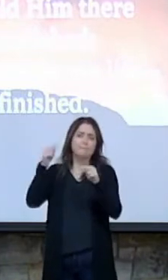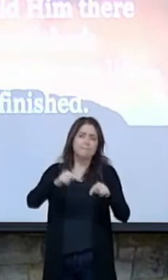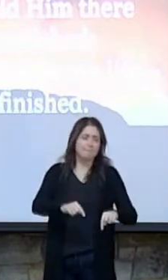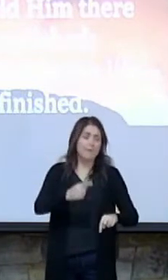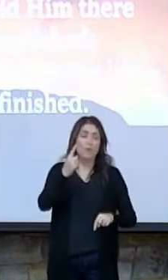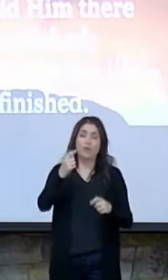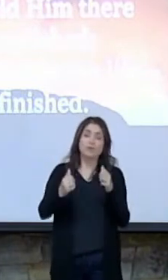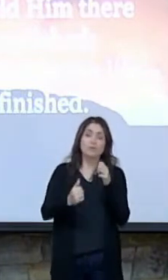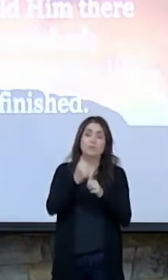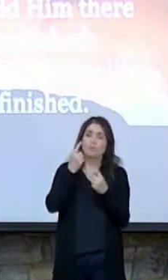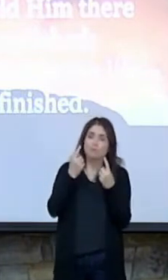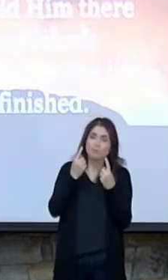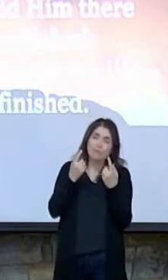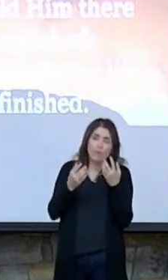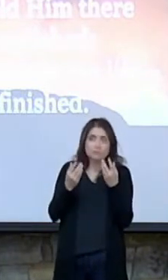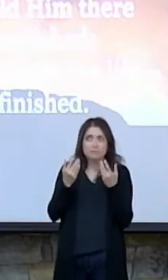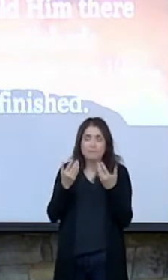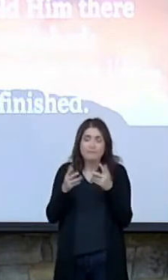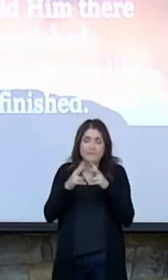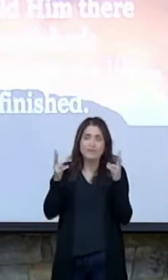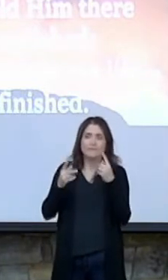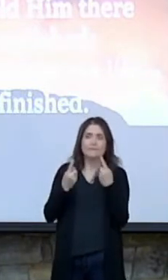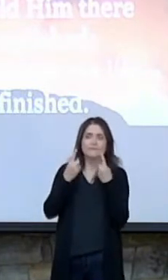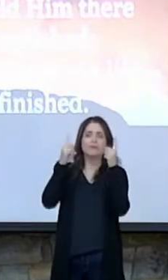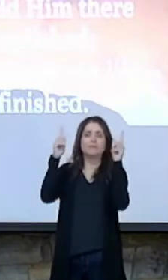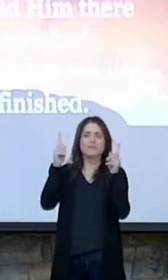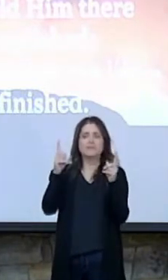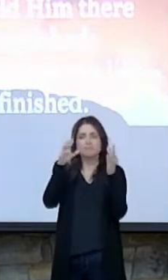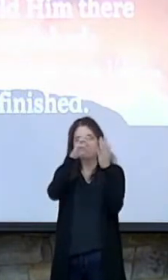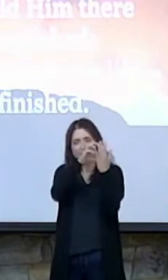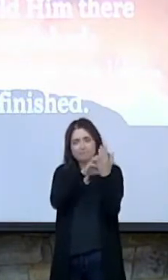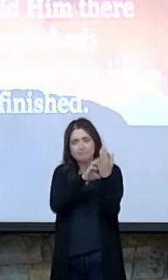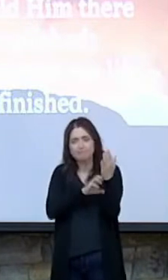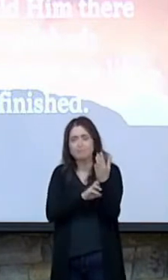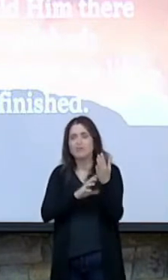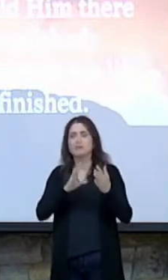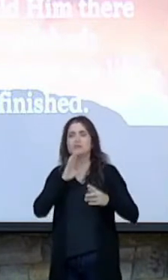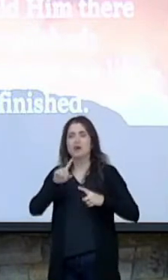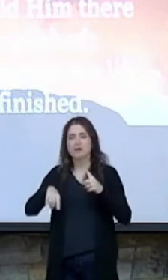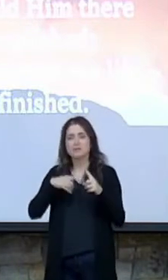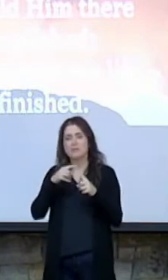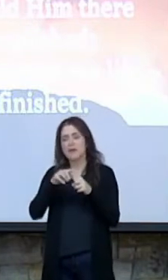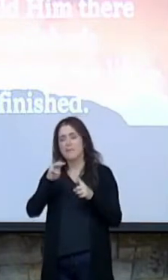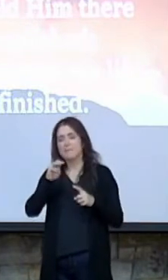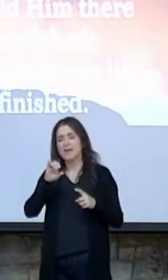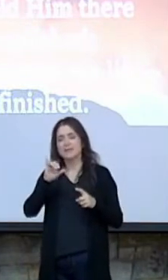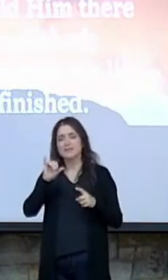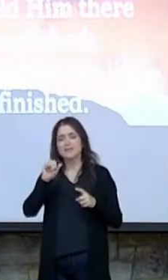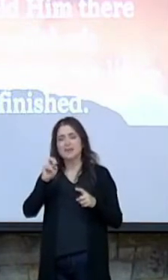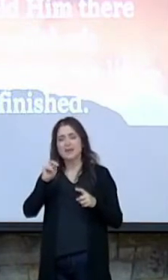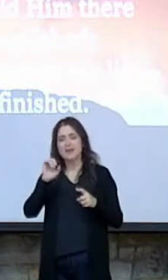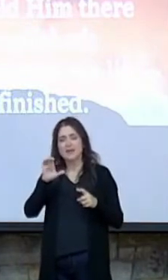passages in all of Scripture that deals with Messianic prophecy, Isaiah chapter 53,